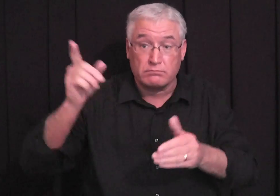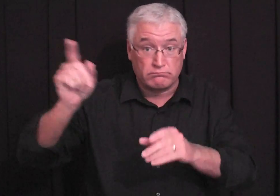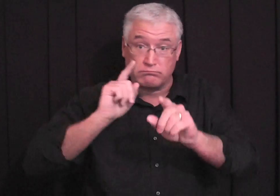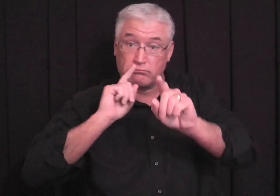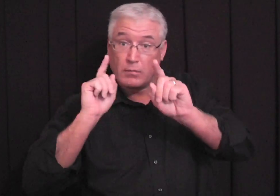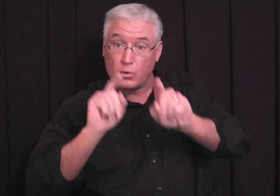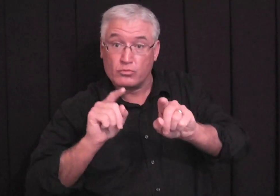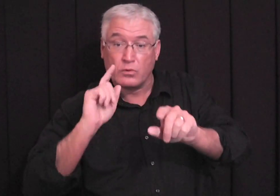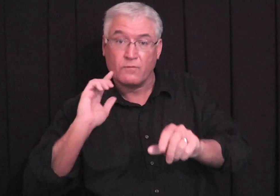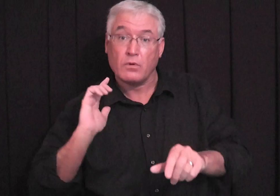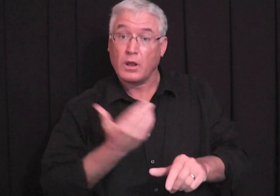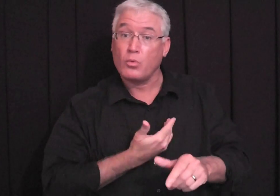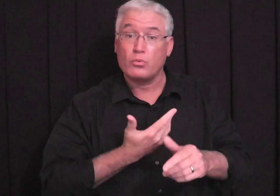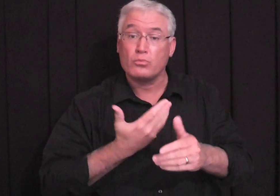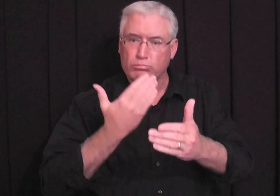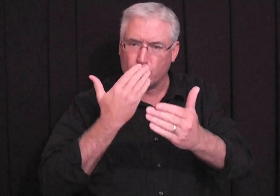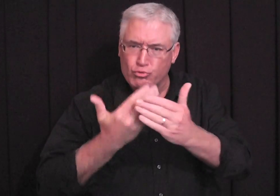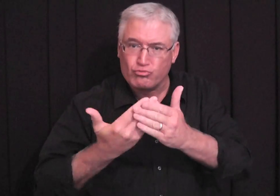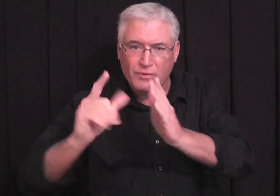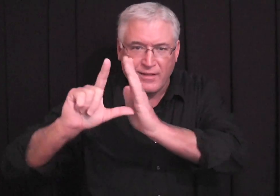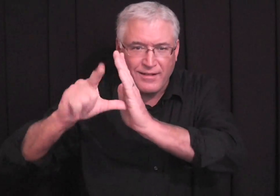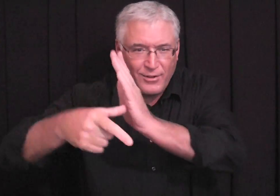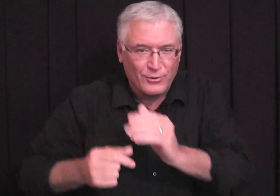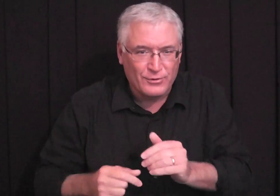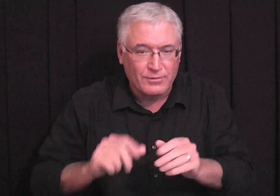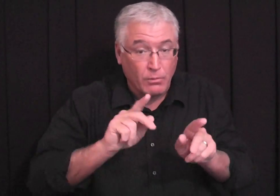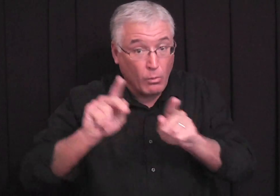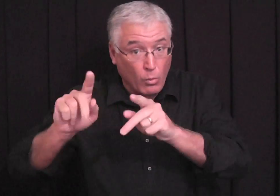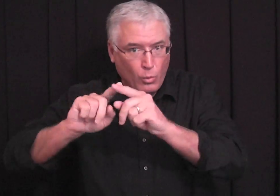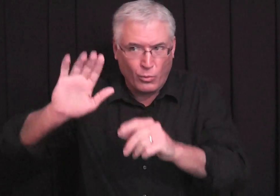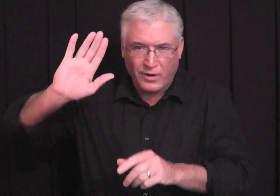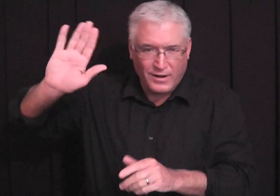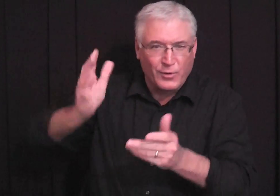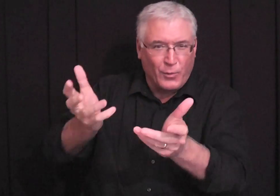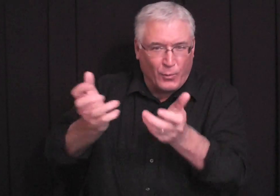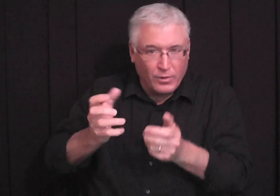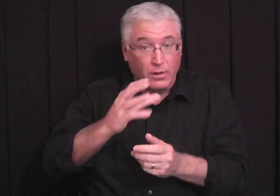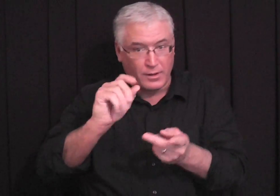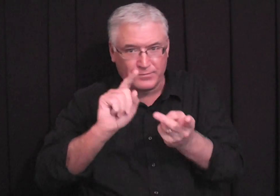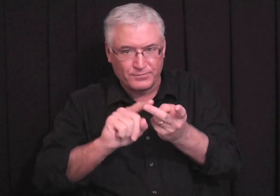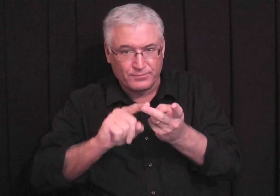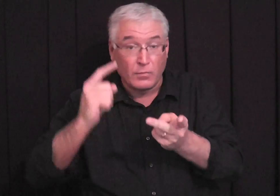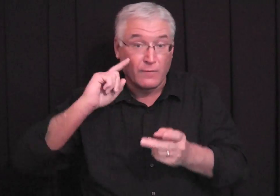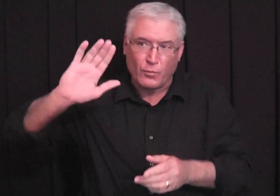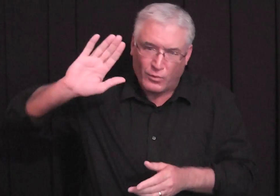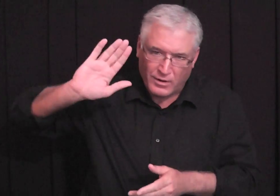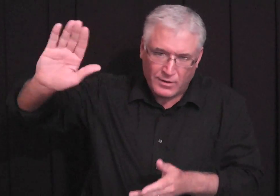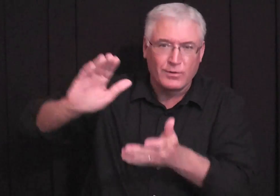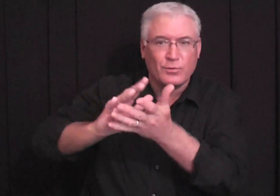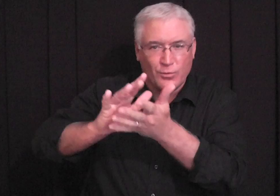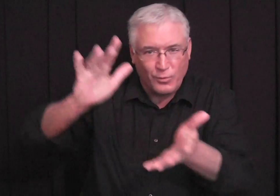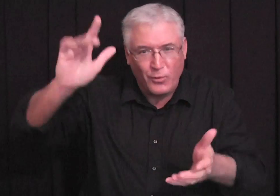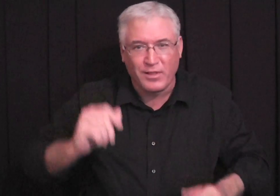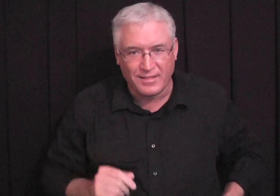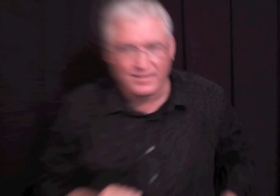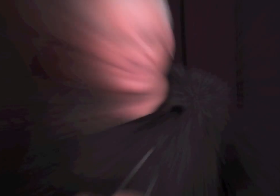we see it differently and more clearly. We realize that what he's doing is for our good and pertains to his will and for his glory.